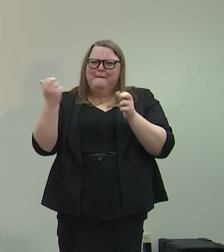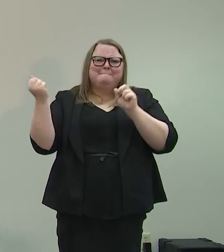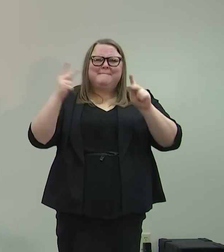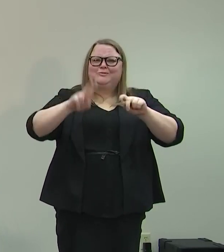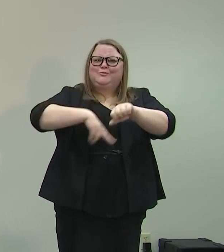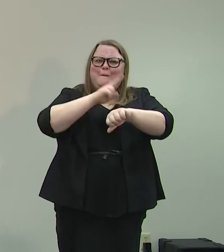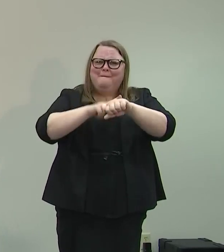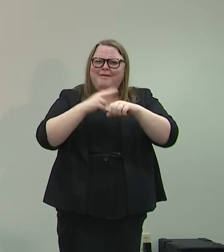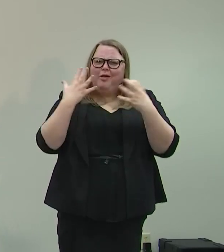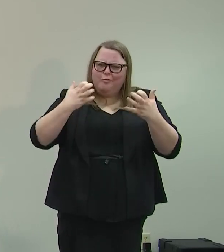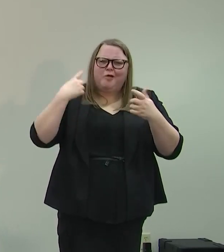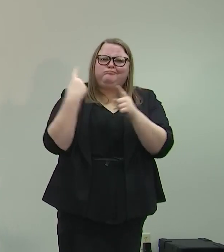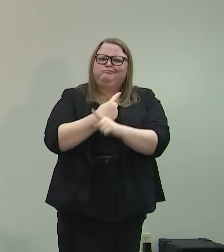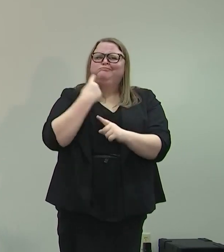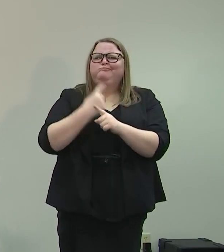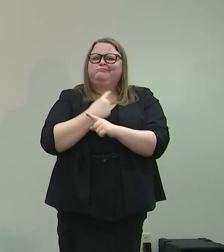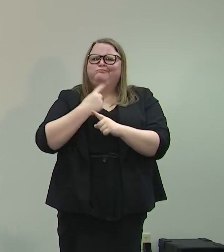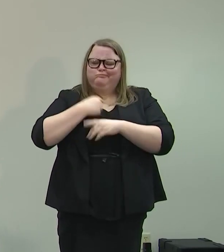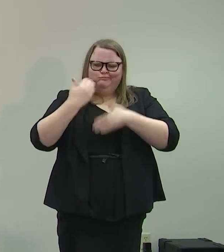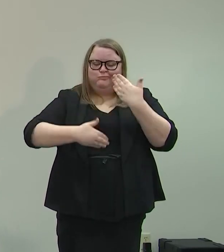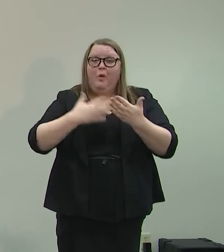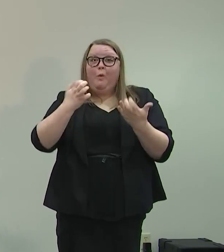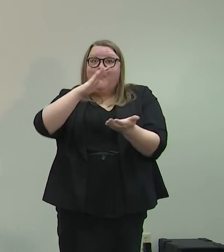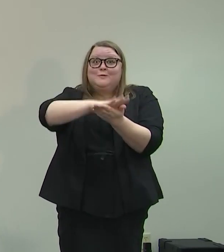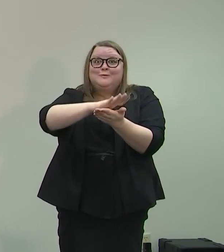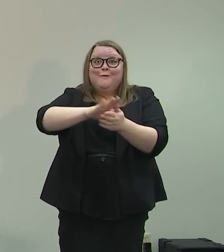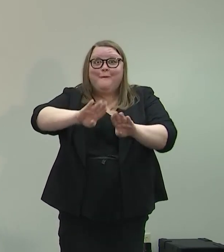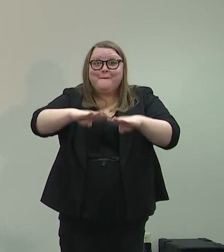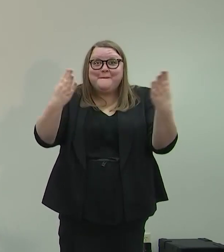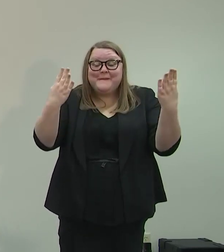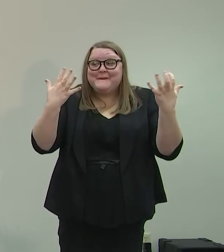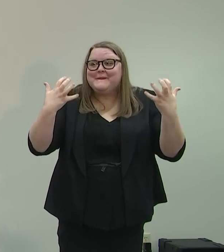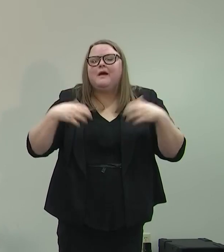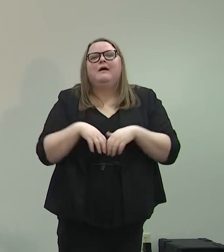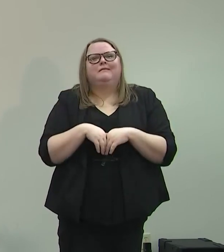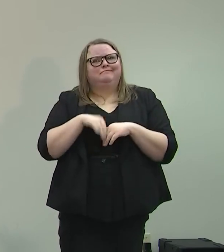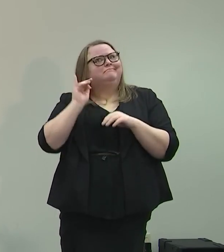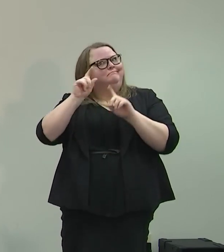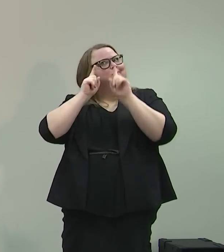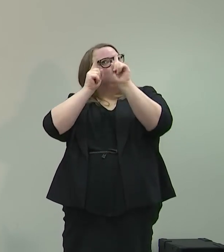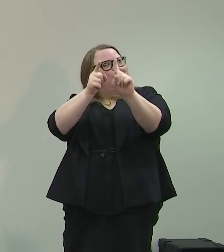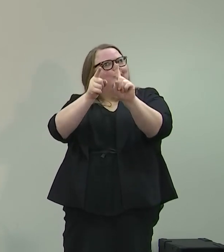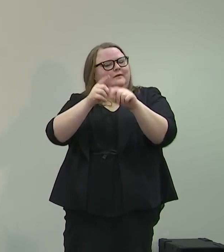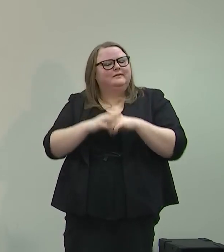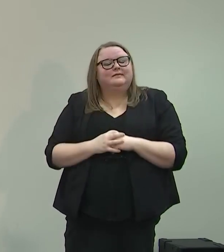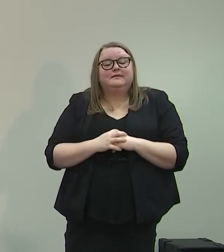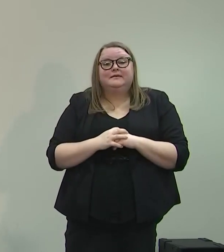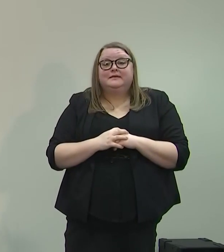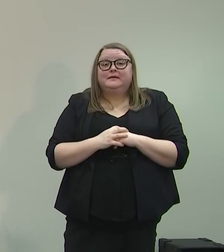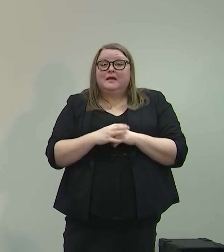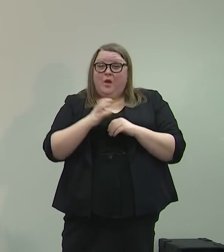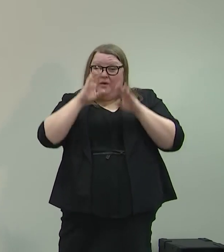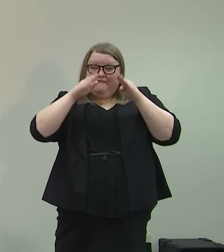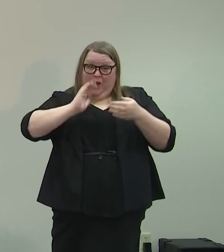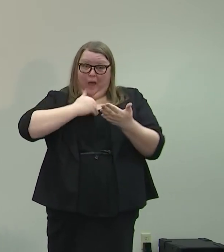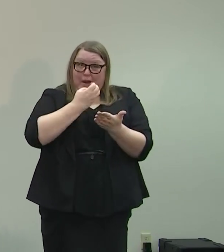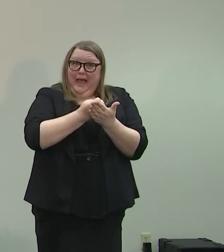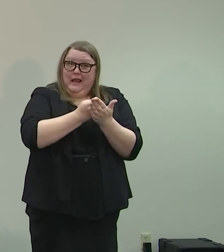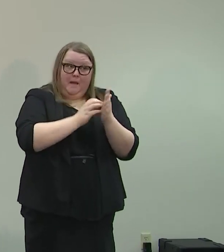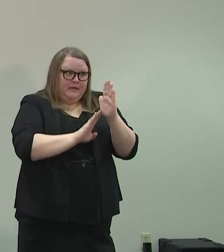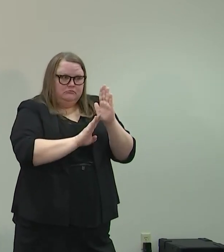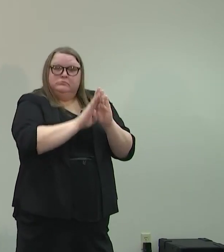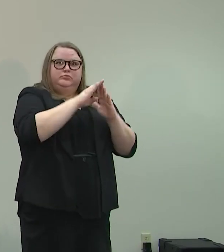I want to get schools back to normal. That's the goal. I want to focus on our economic recovery plan.